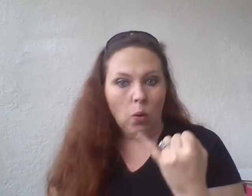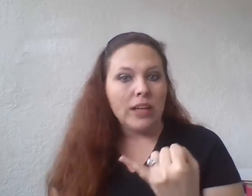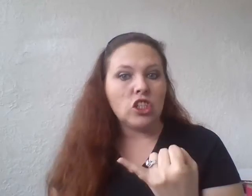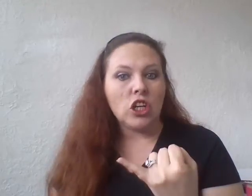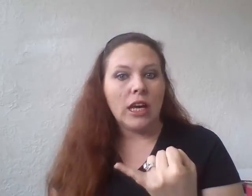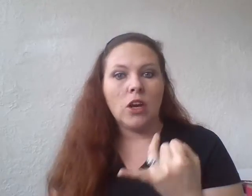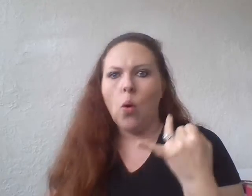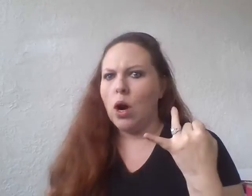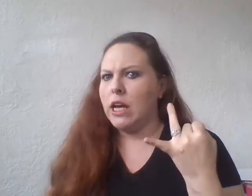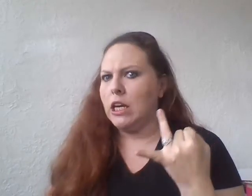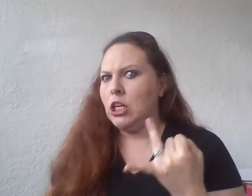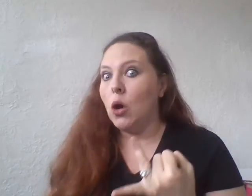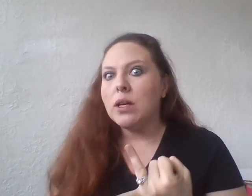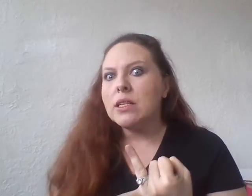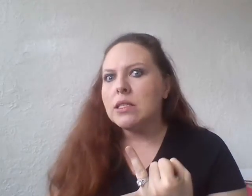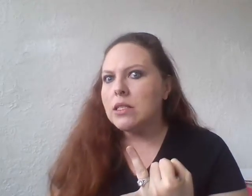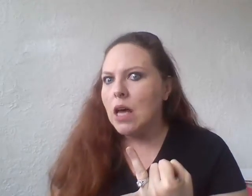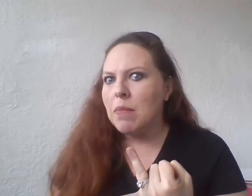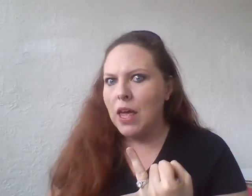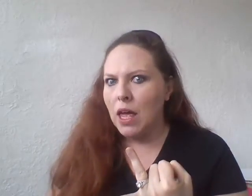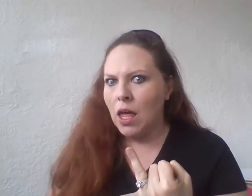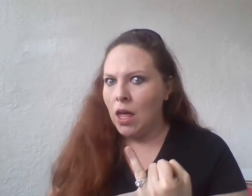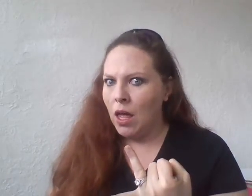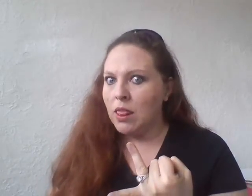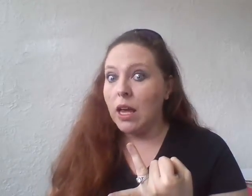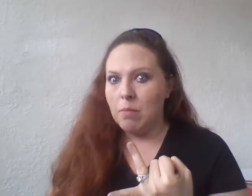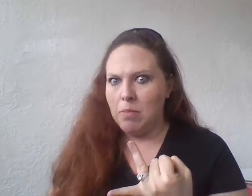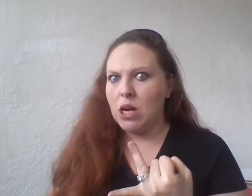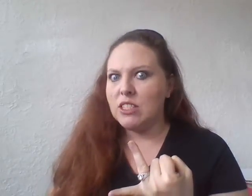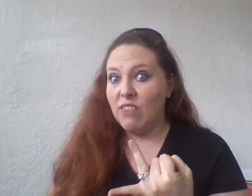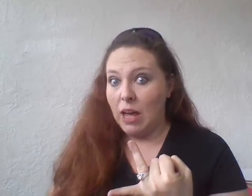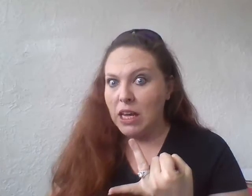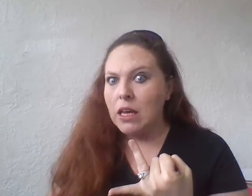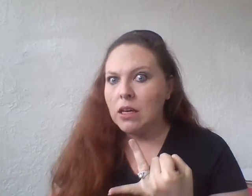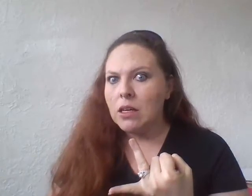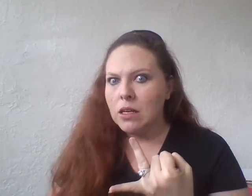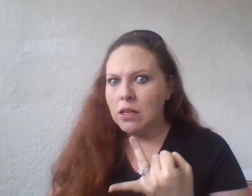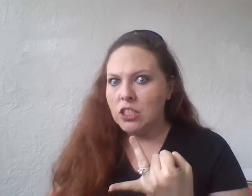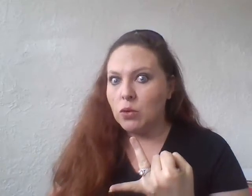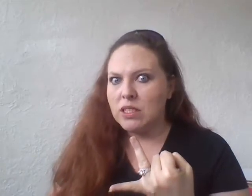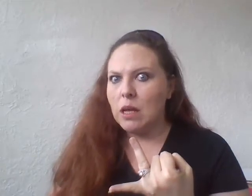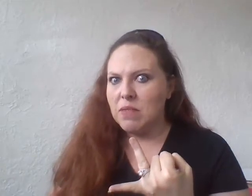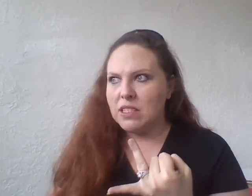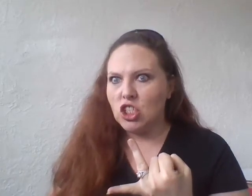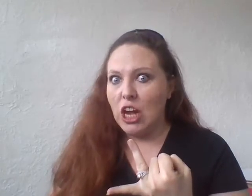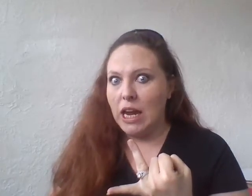question or he noticed something, like a member of his family doing something shady